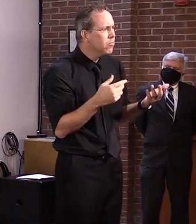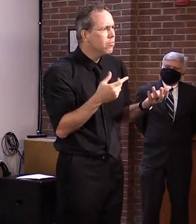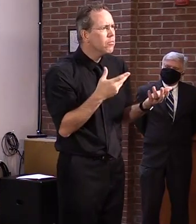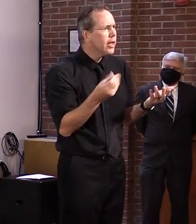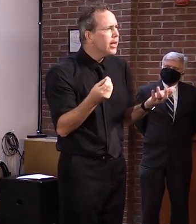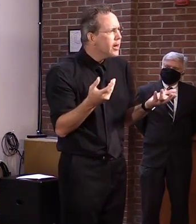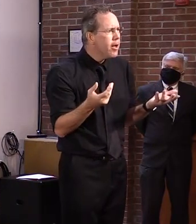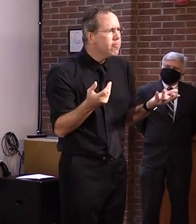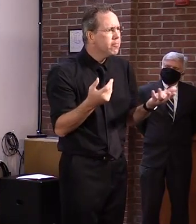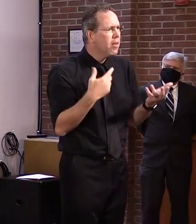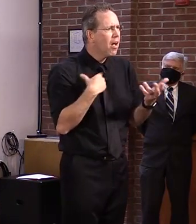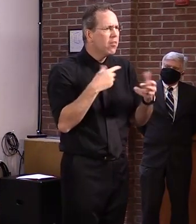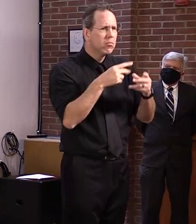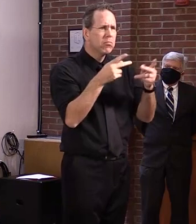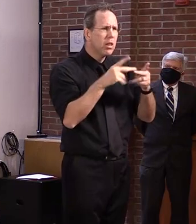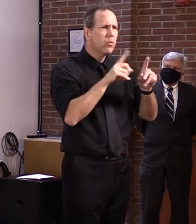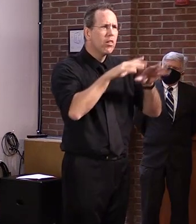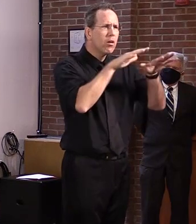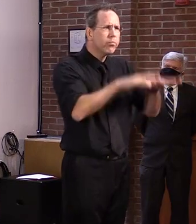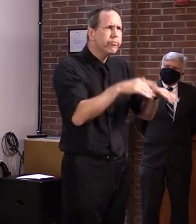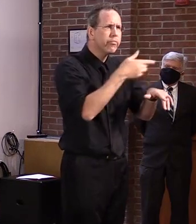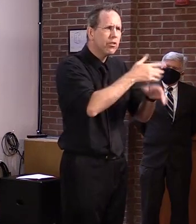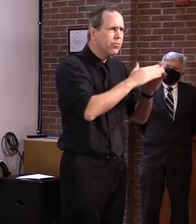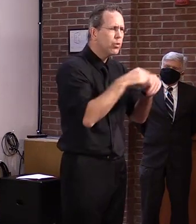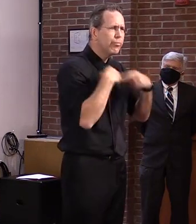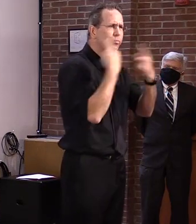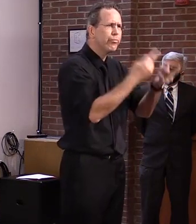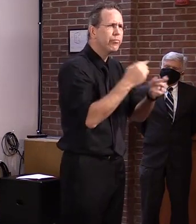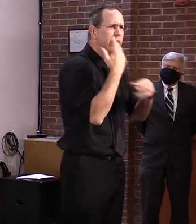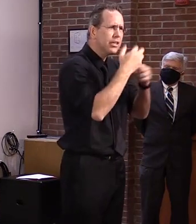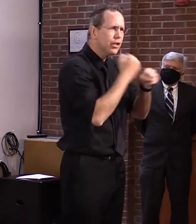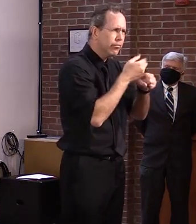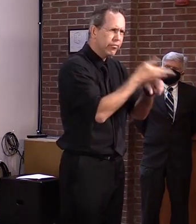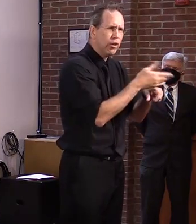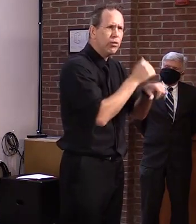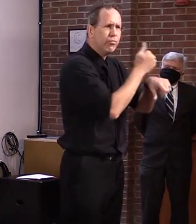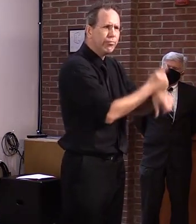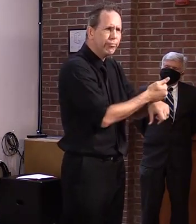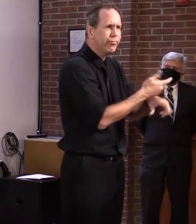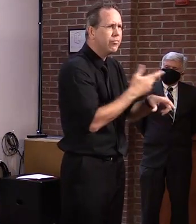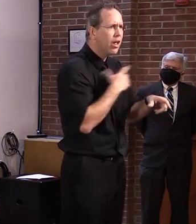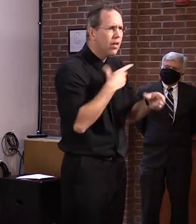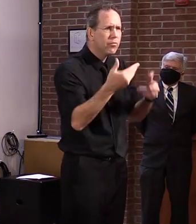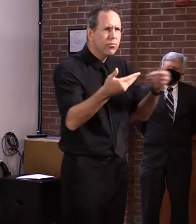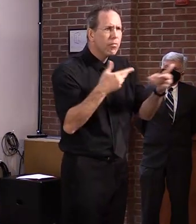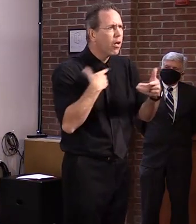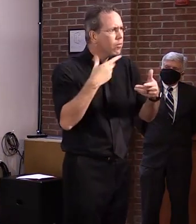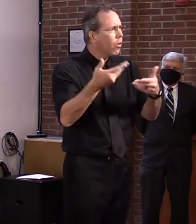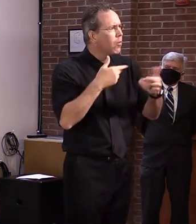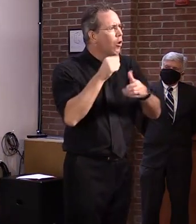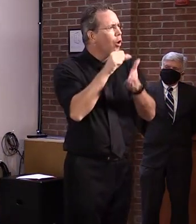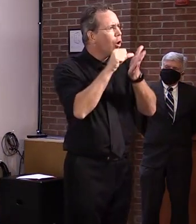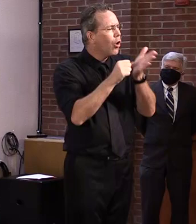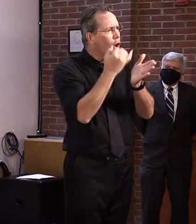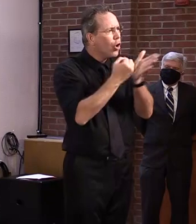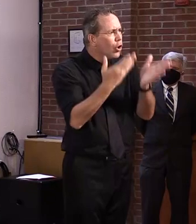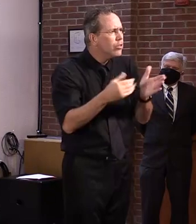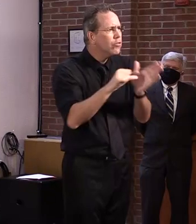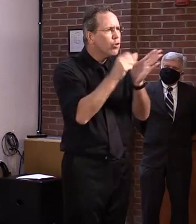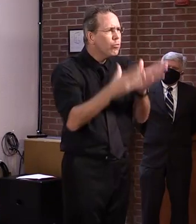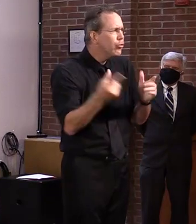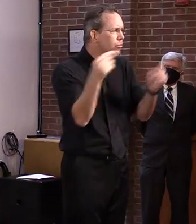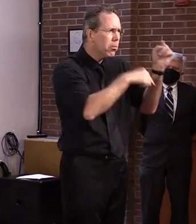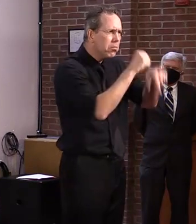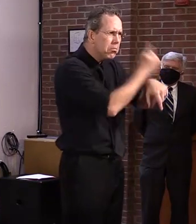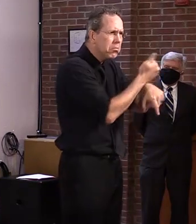Um, so we're no stranger, uh, uh, to welcoming, uh, these different monuments. But, but I, I have no knowledge of,